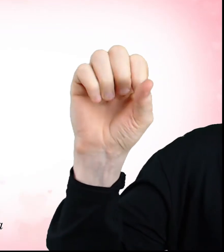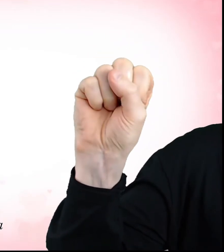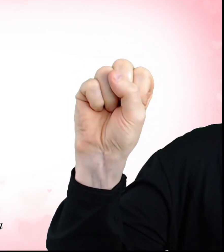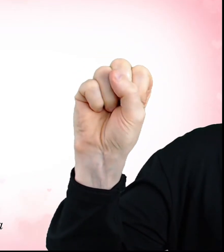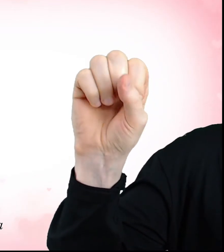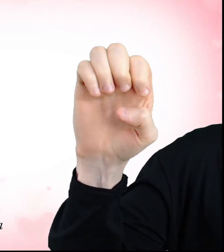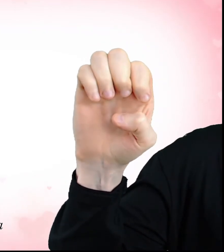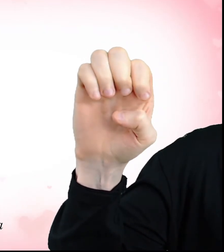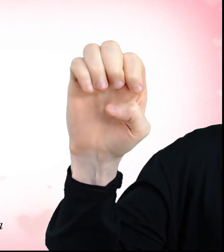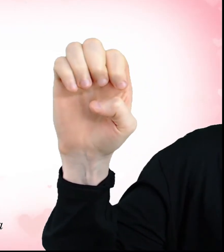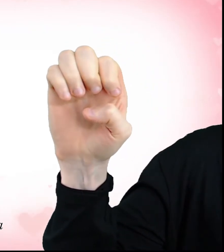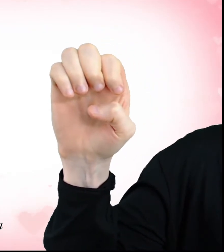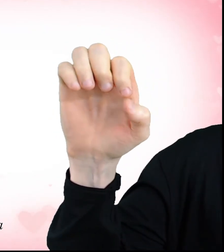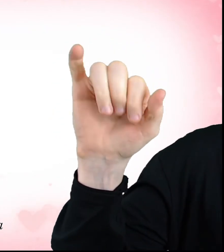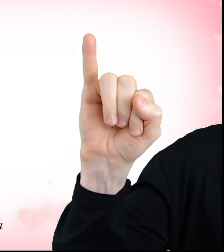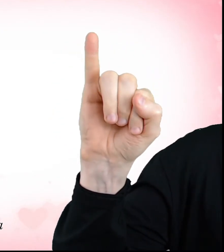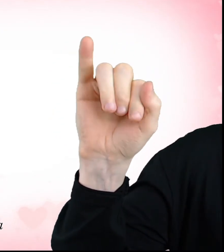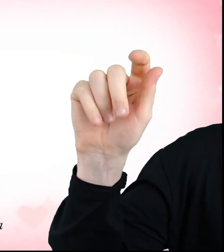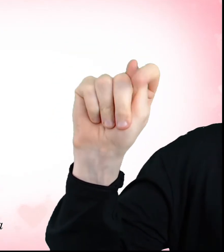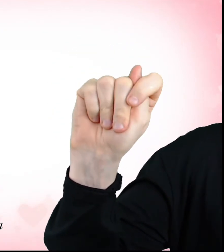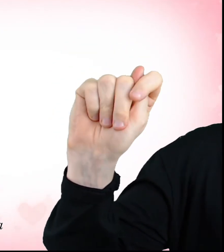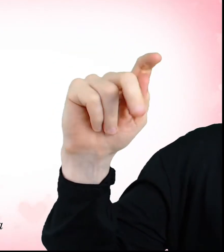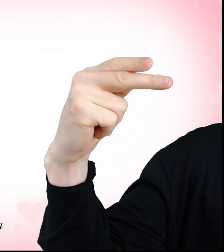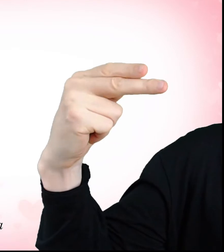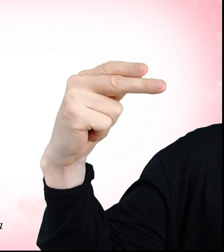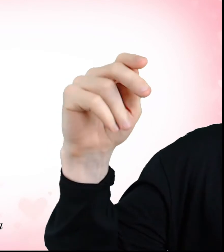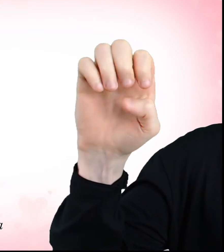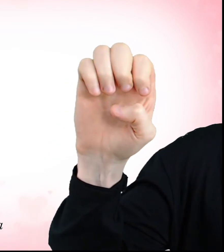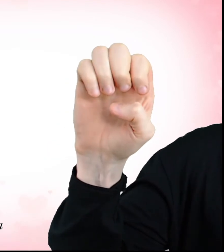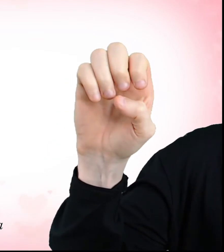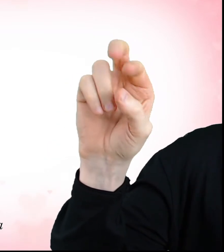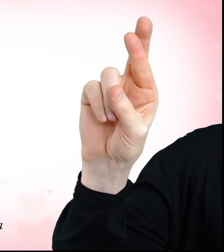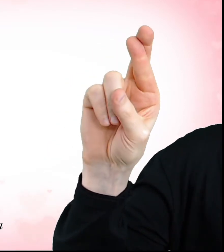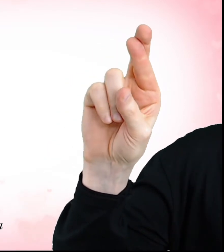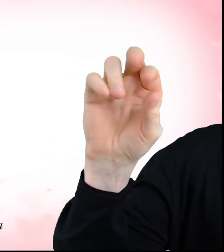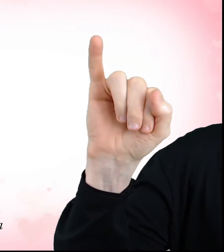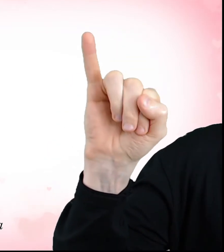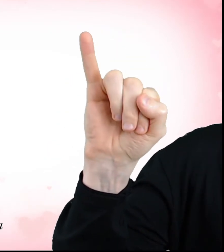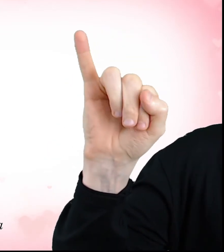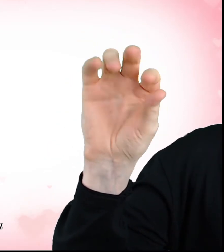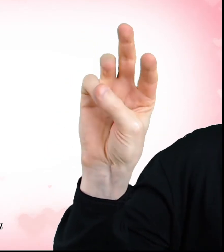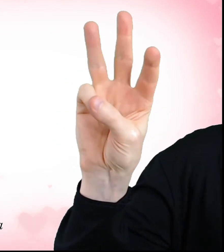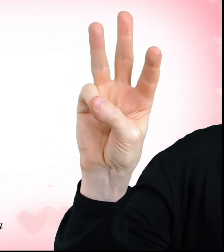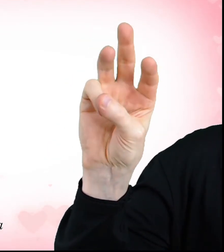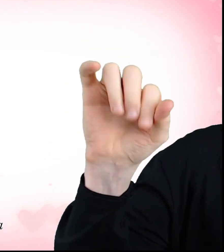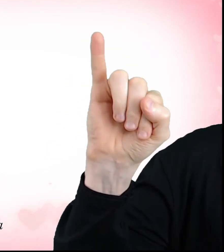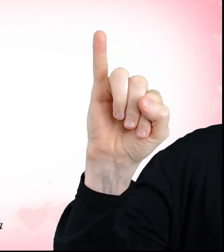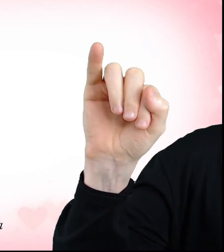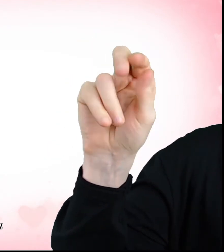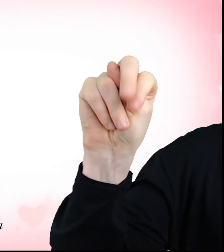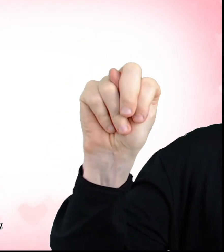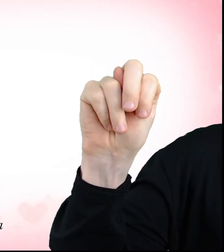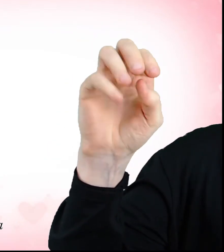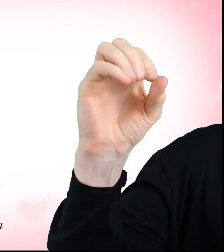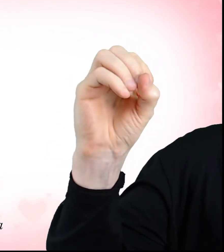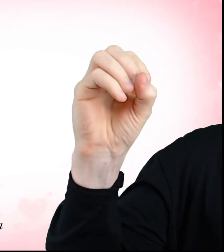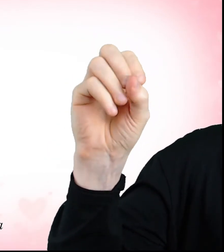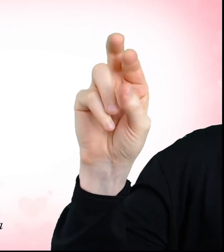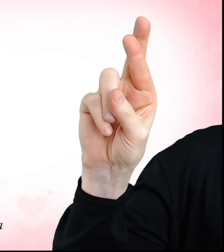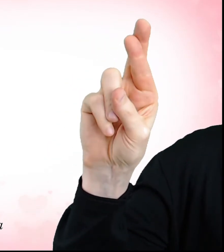right Yeah, yeah, yeah, yeah, yeah I'm limited You can fly away with me tonight You can fly away with me tonight Baby,